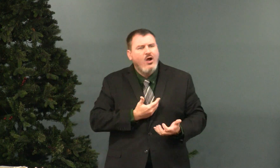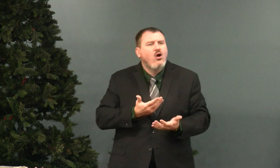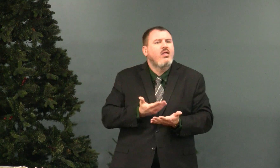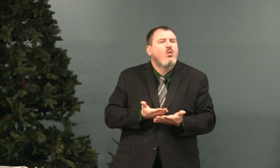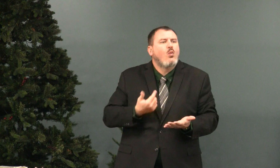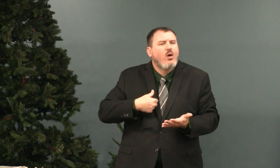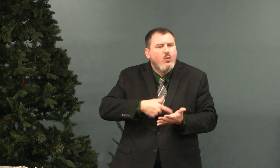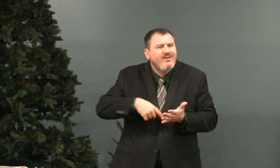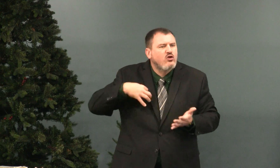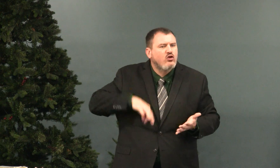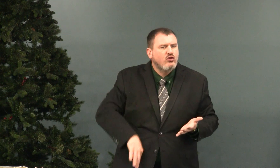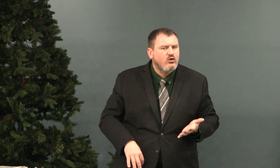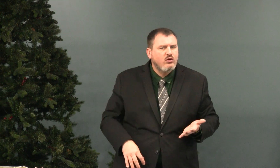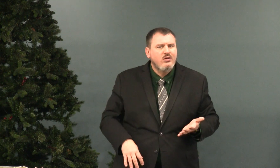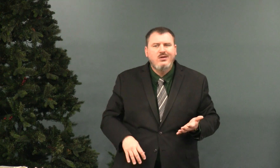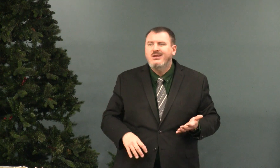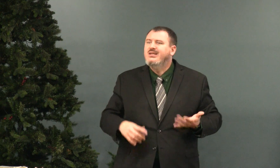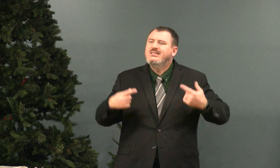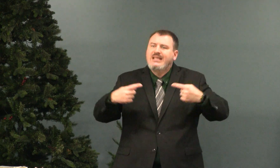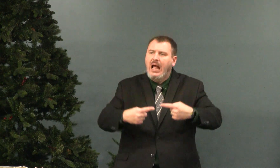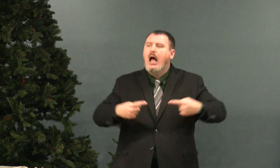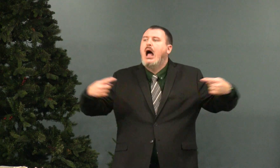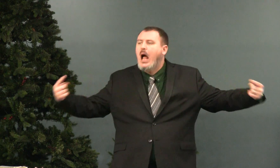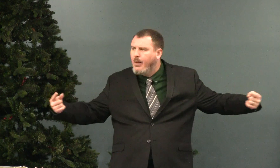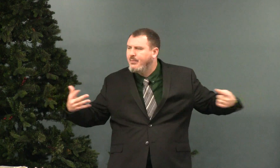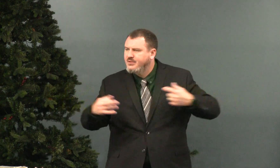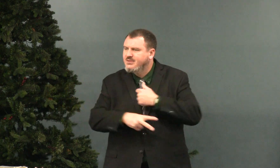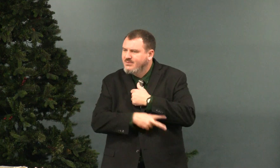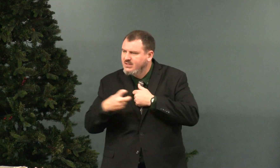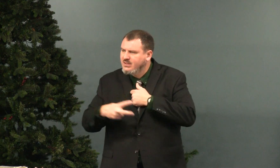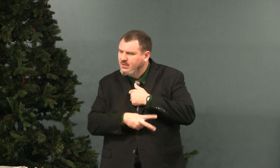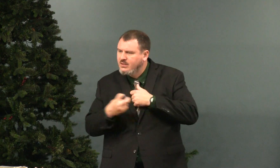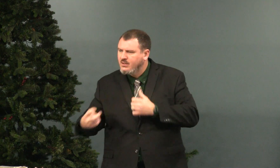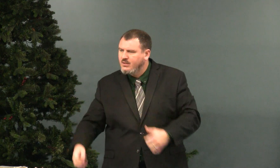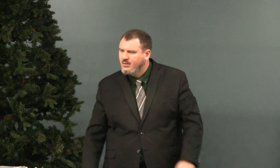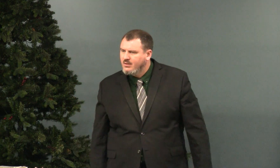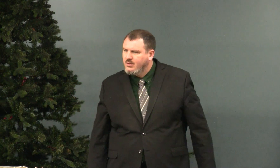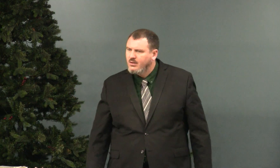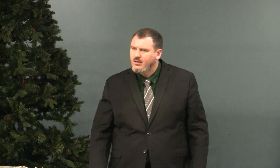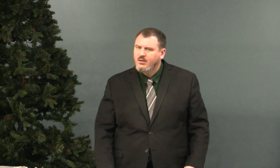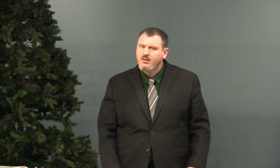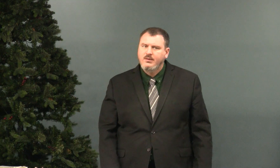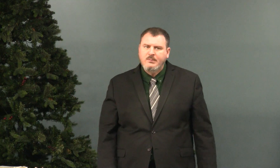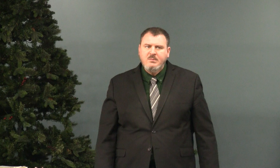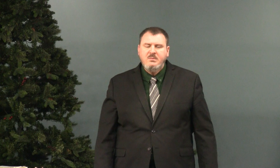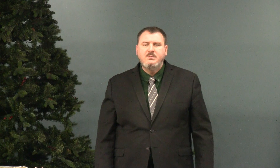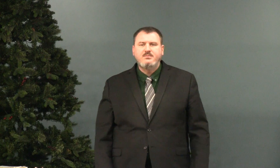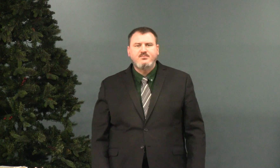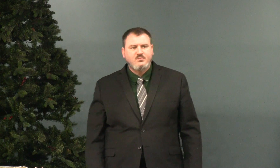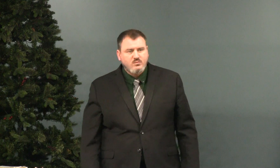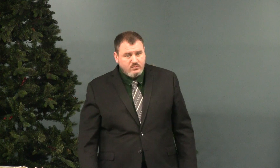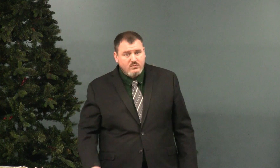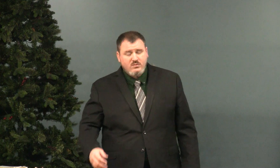for our own benefit. But the opposite of stealing.